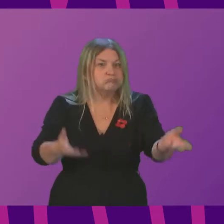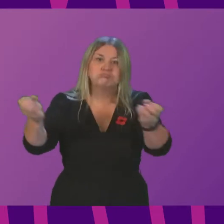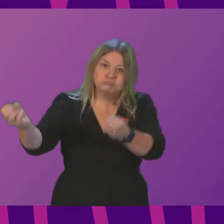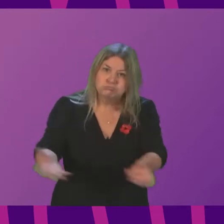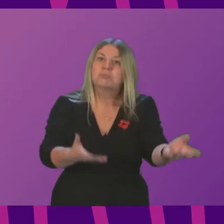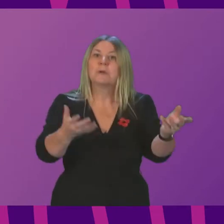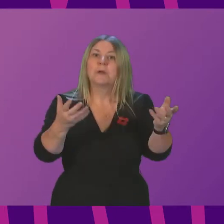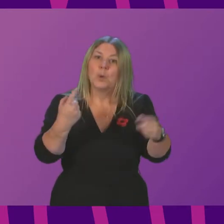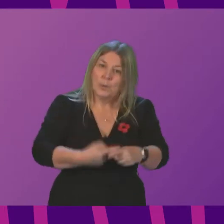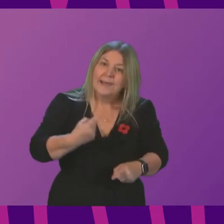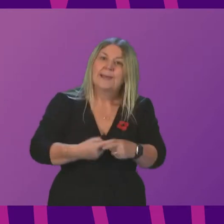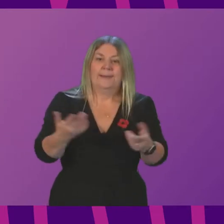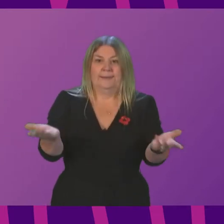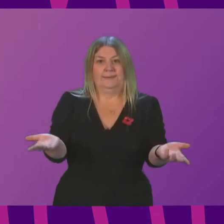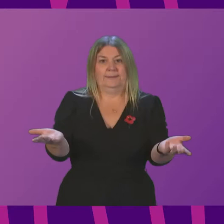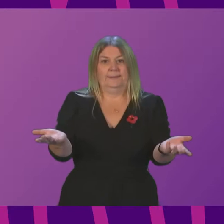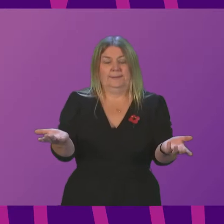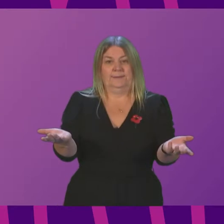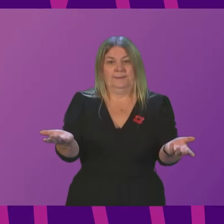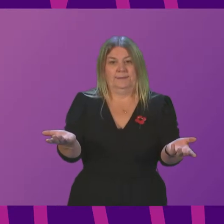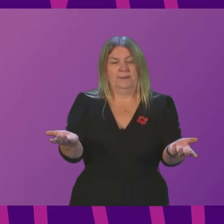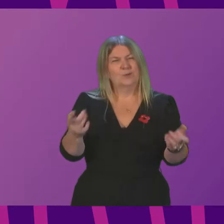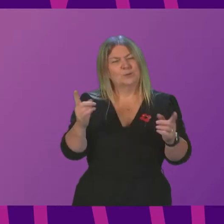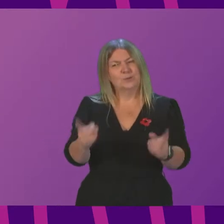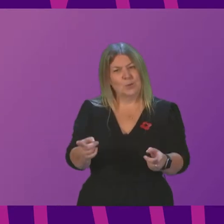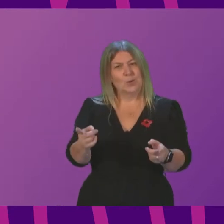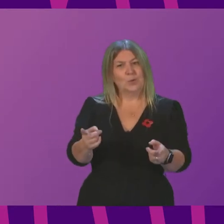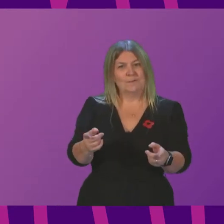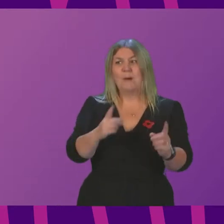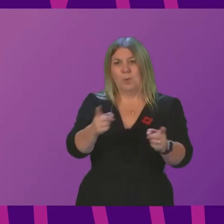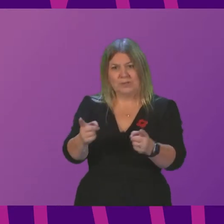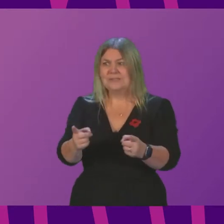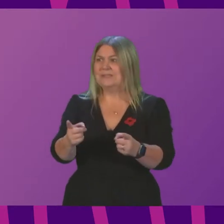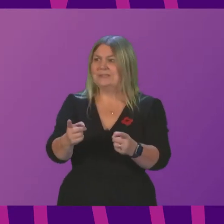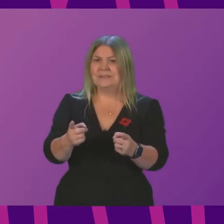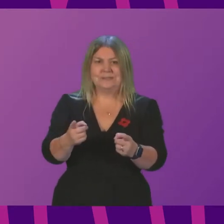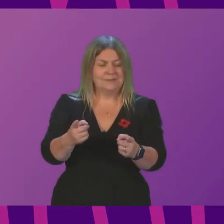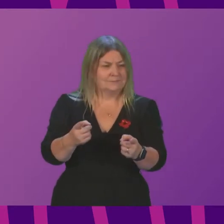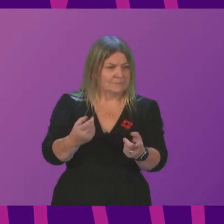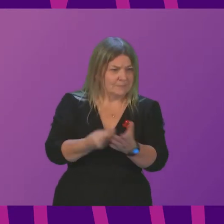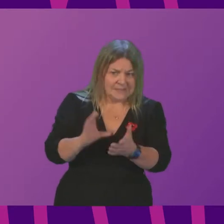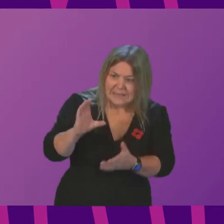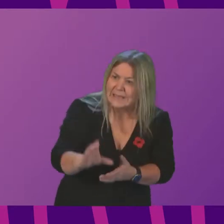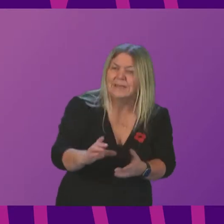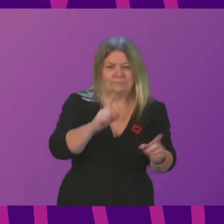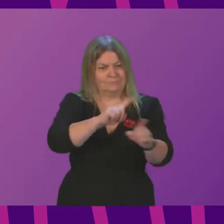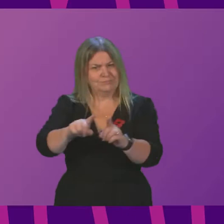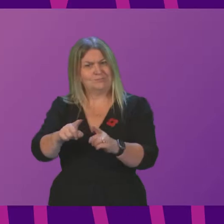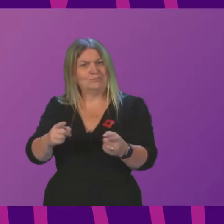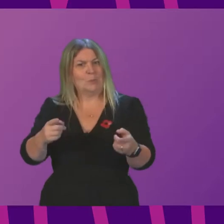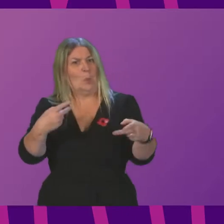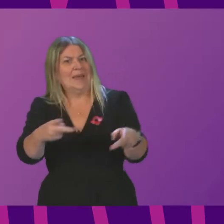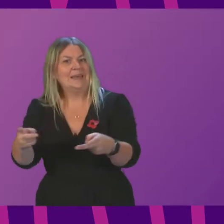within the hospital or to a return home. Now, Dr Gilhani will accept, I would have thought,